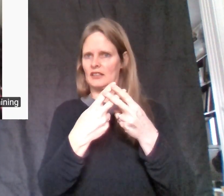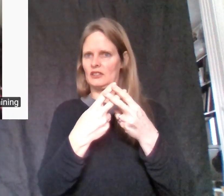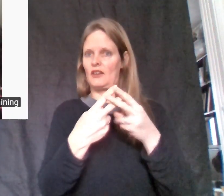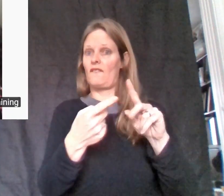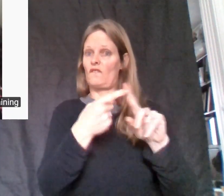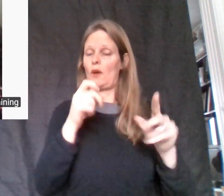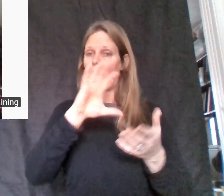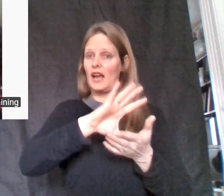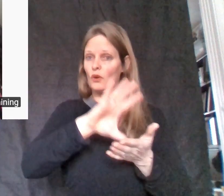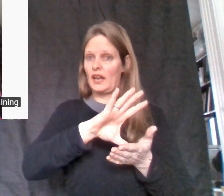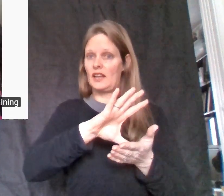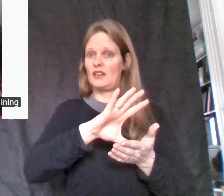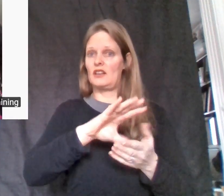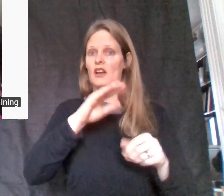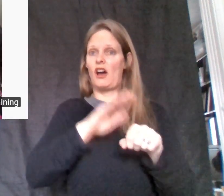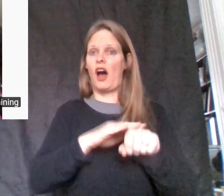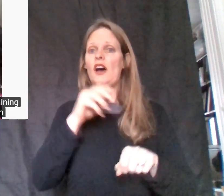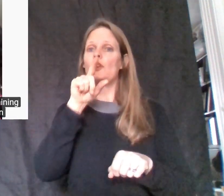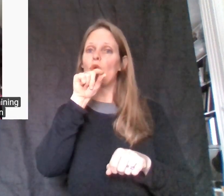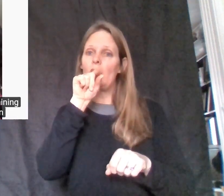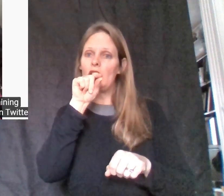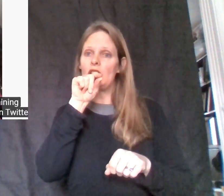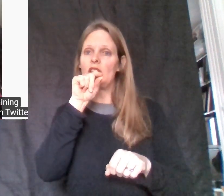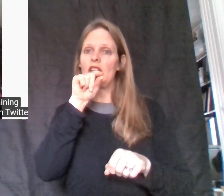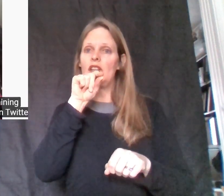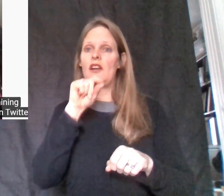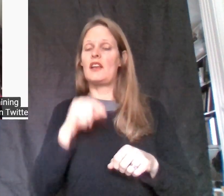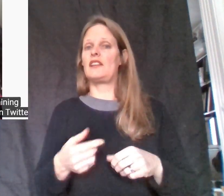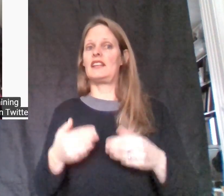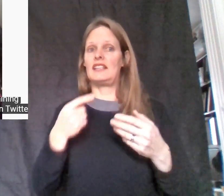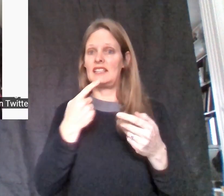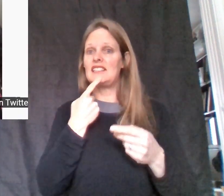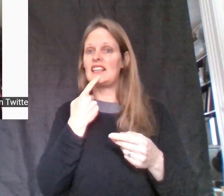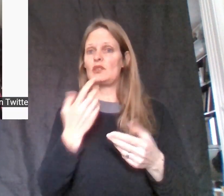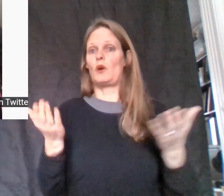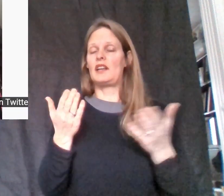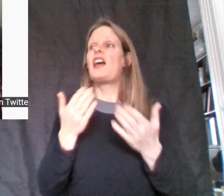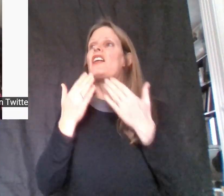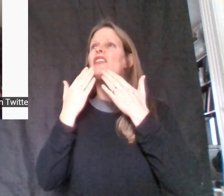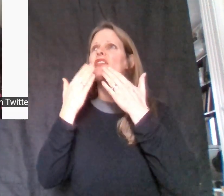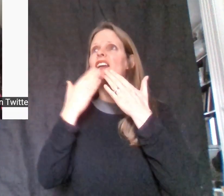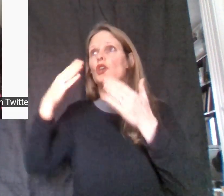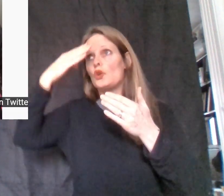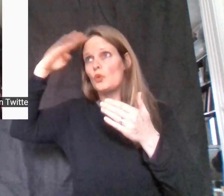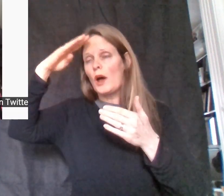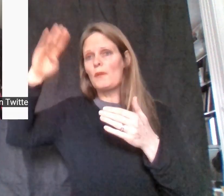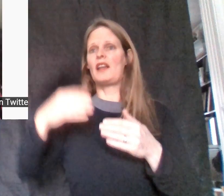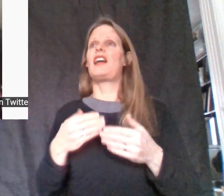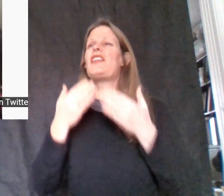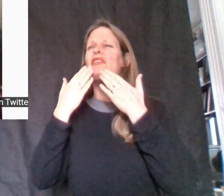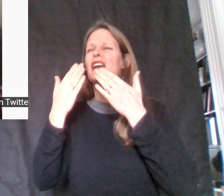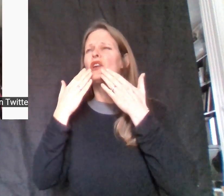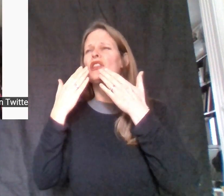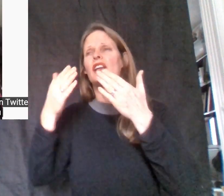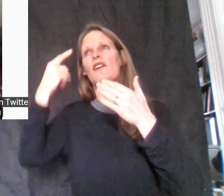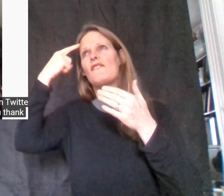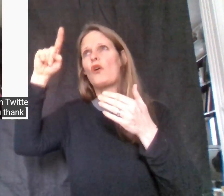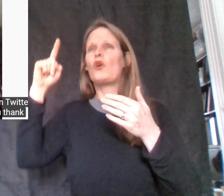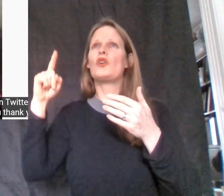right now from Iran on Twitter. Thank you, Trump. We thank you. Thank you